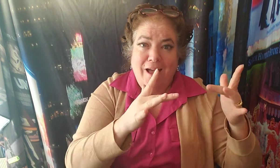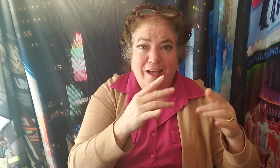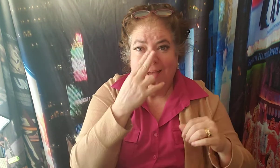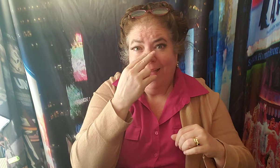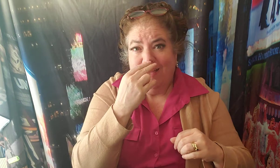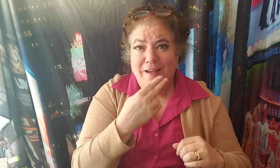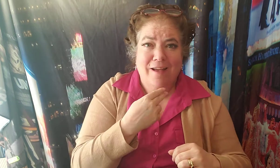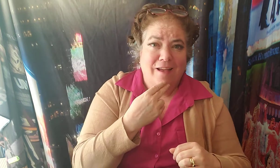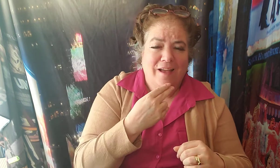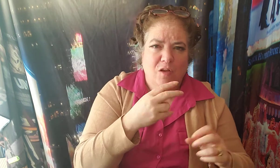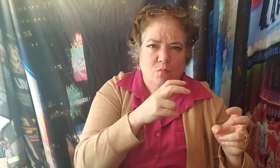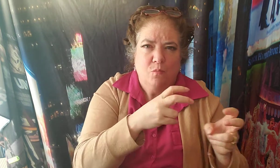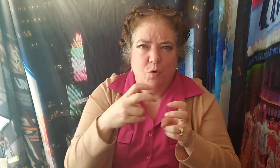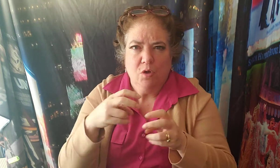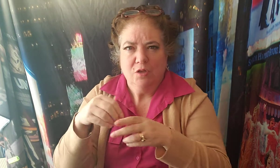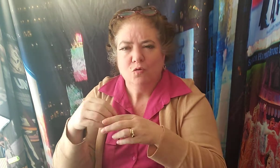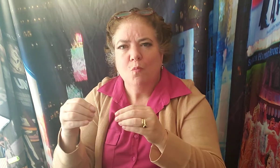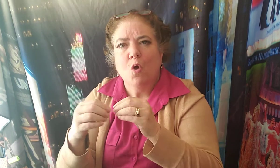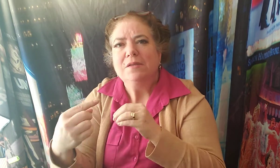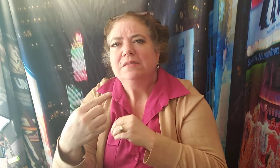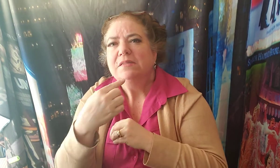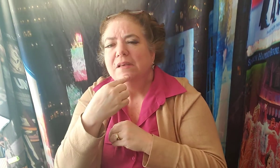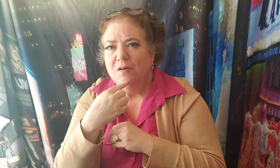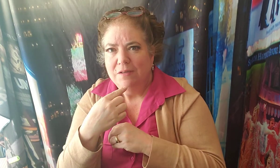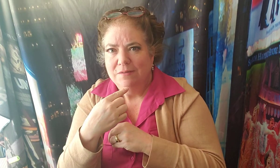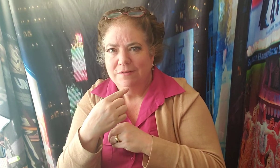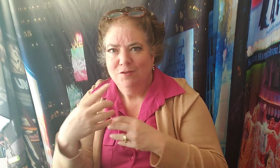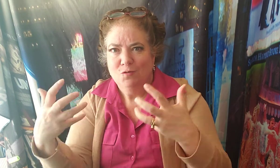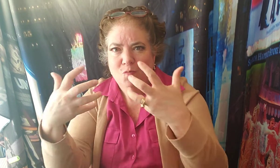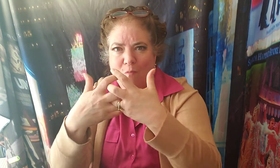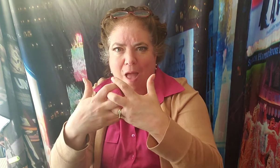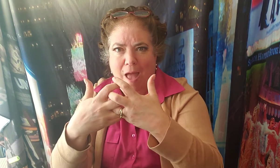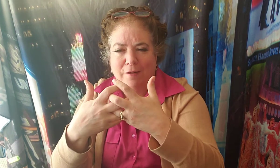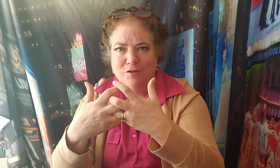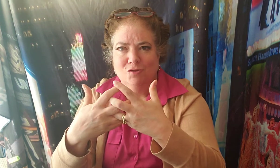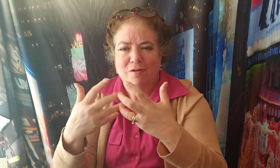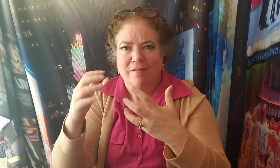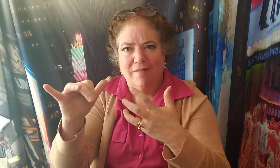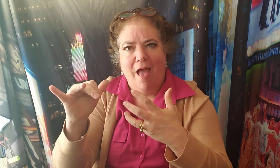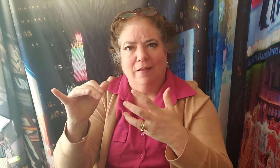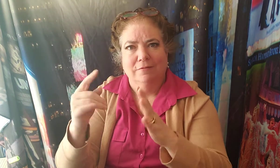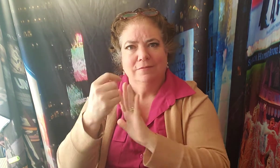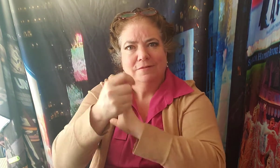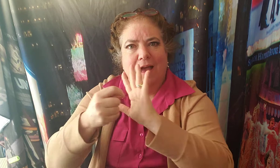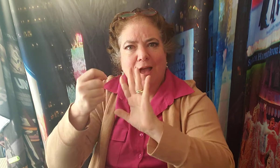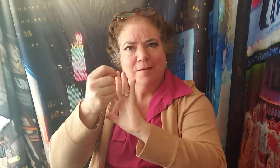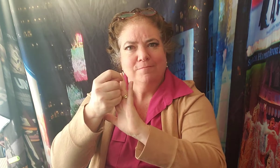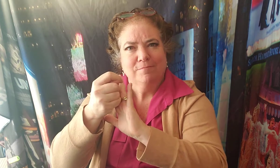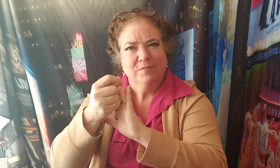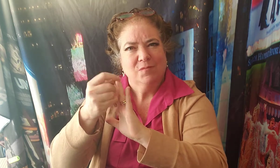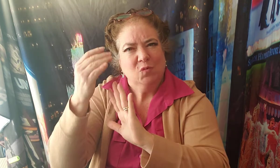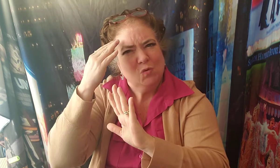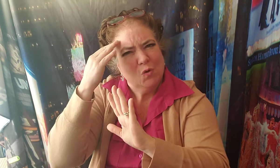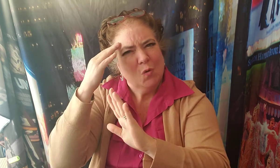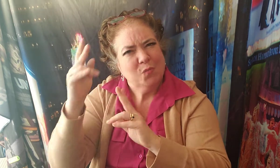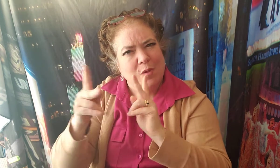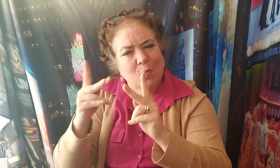Allowing it to match the sensibility of the time Everybody had been through the depression They're a sadder but wiser